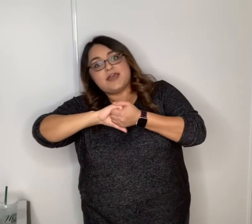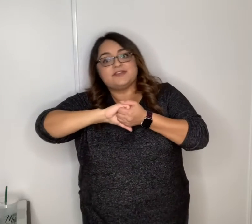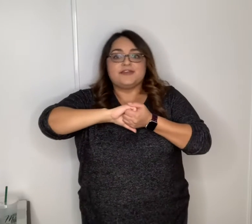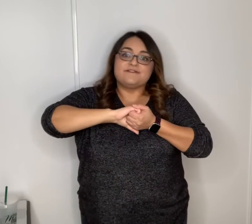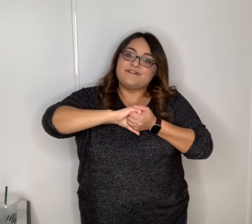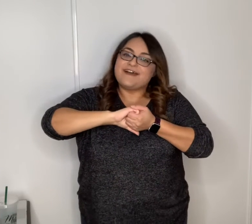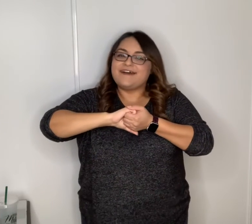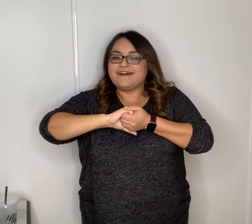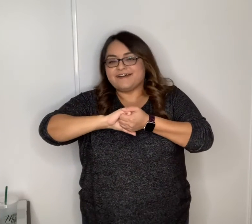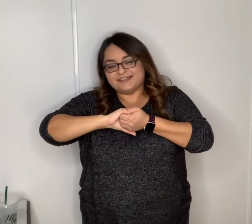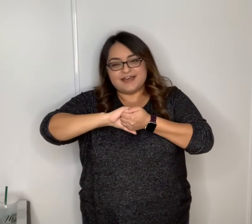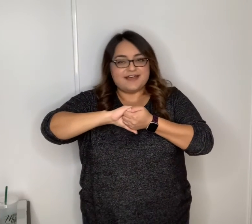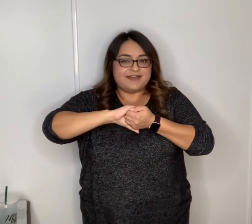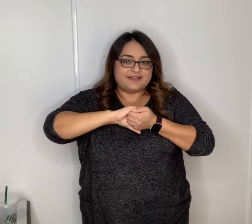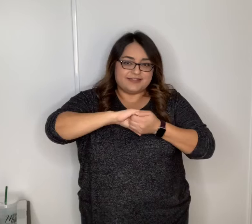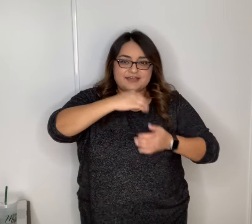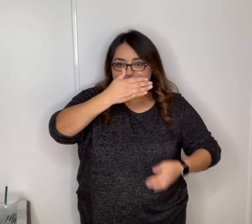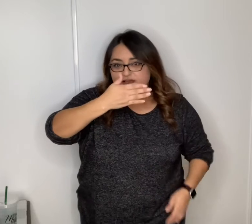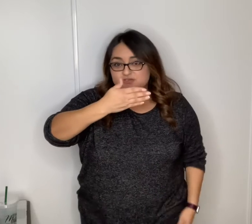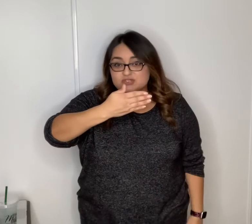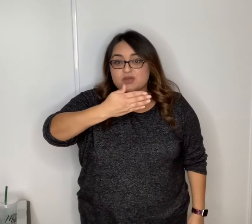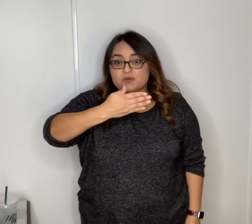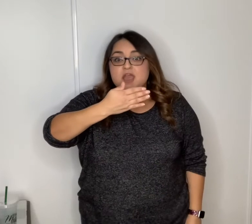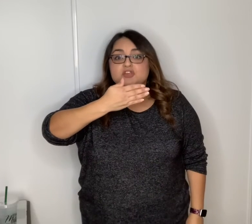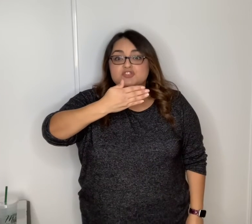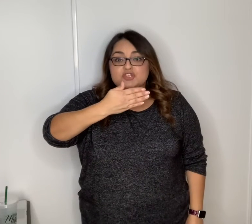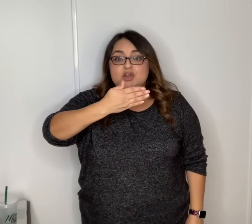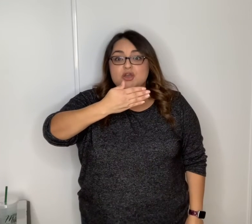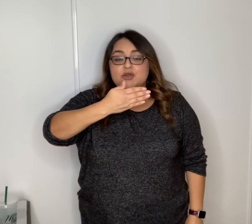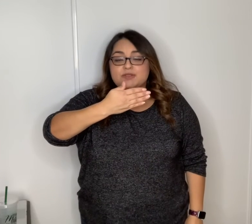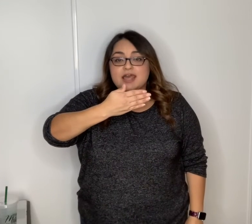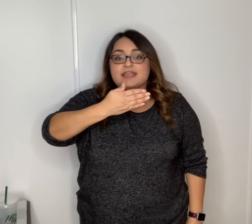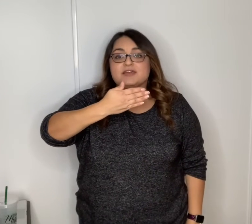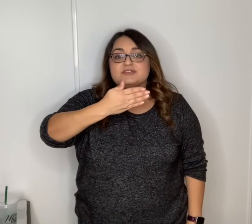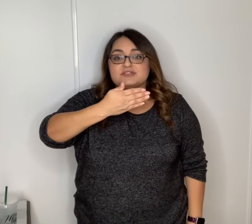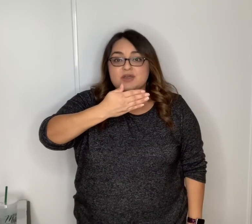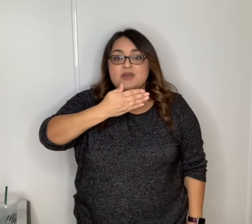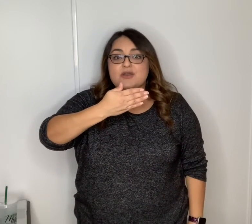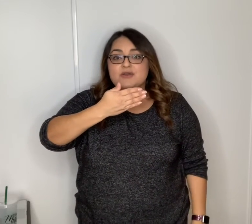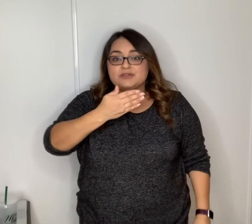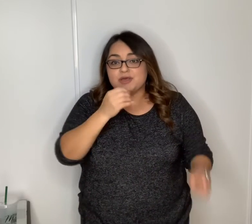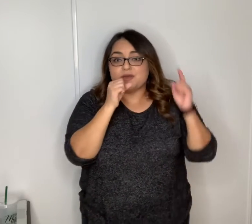so so la